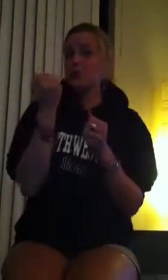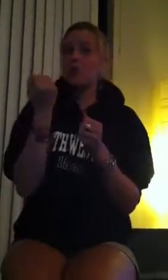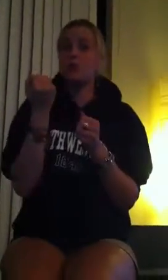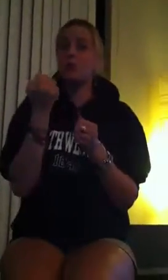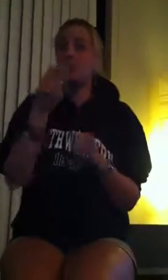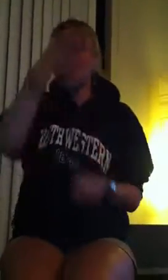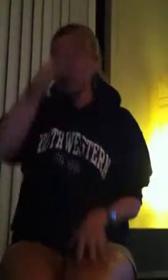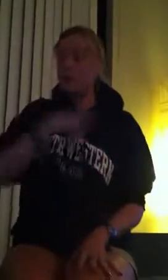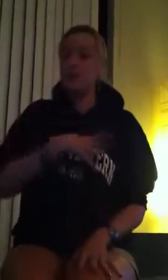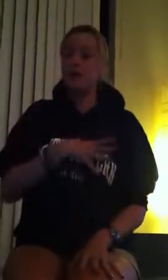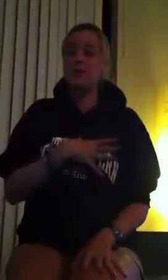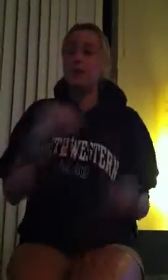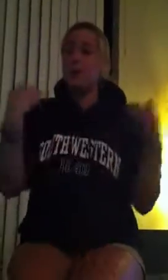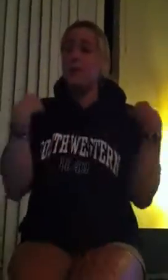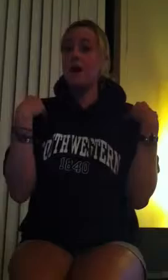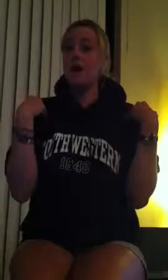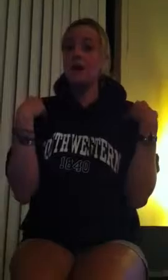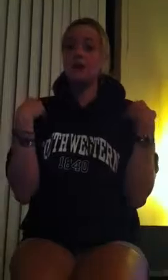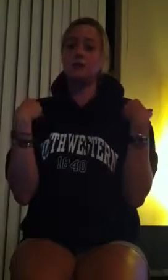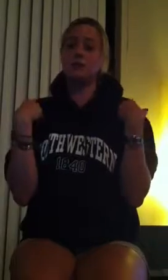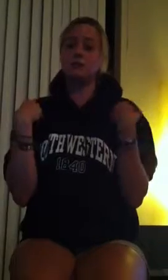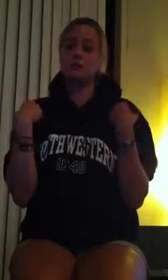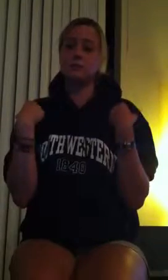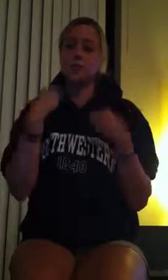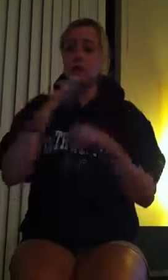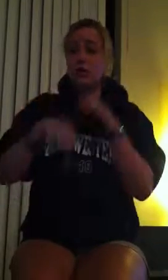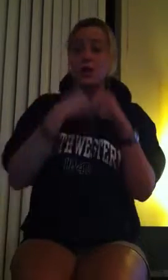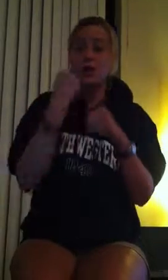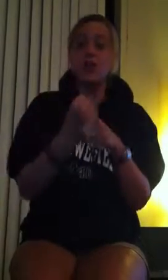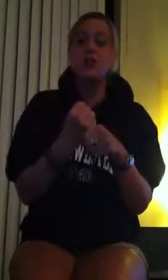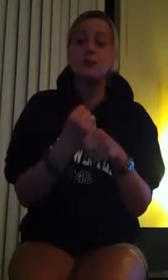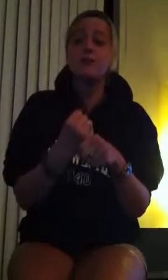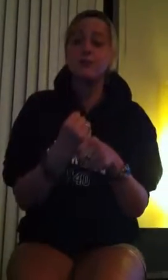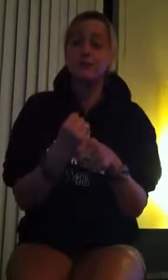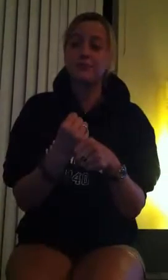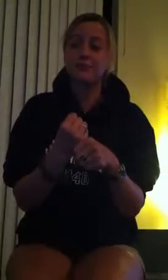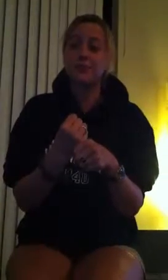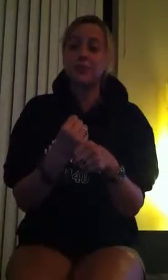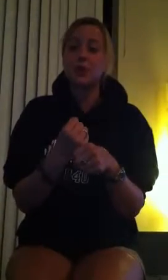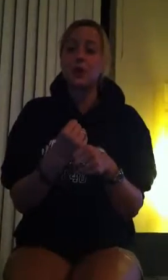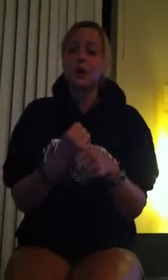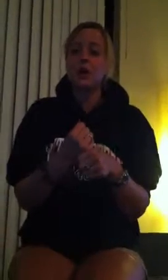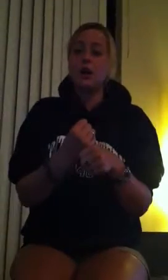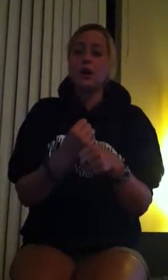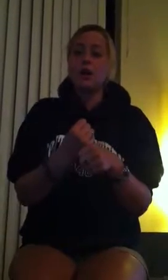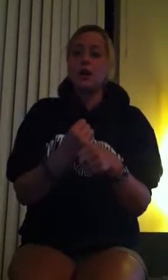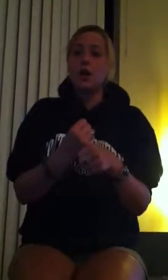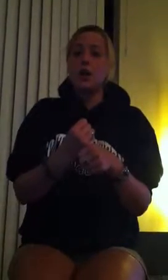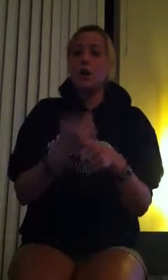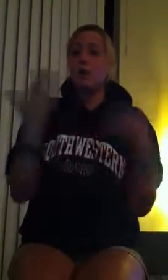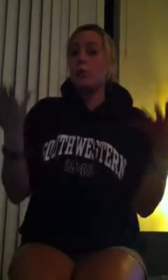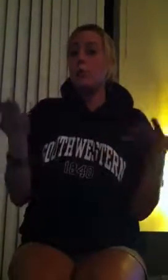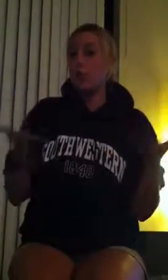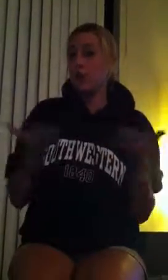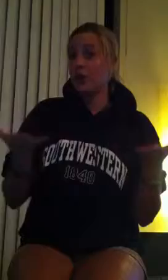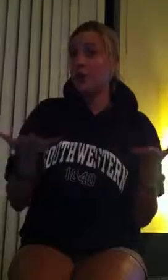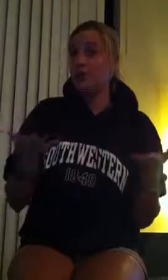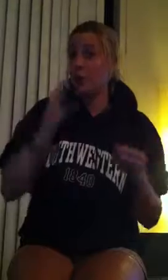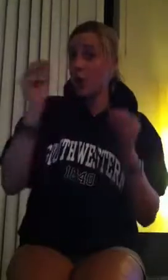were at home, and happy at home, and you know, I was happy at home too, but I